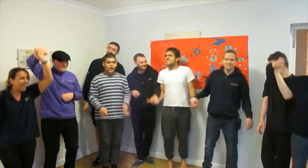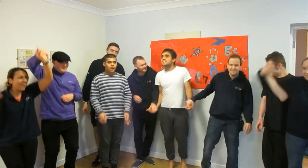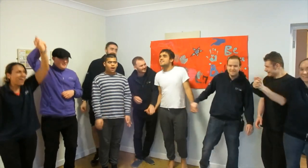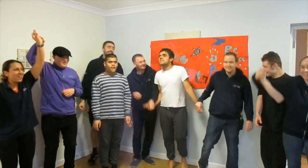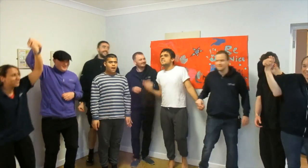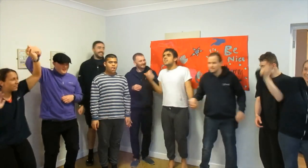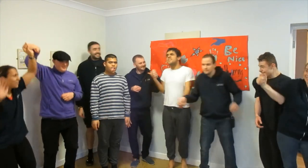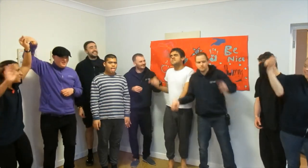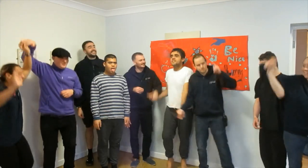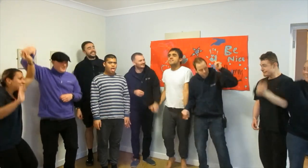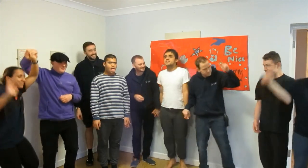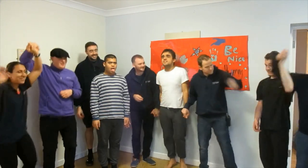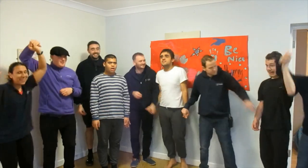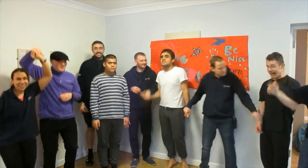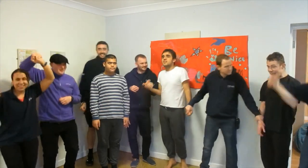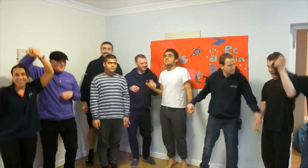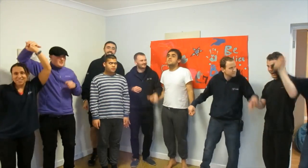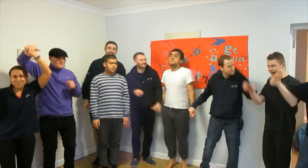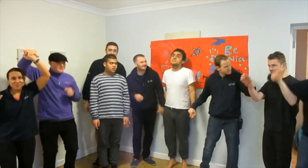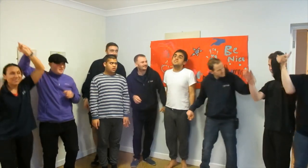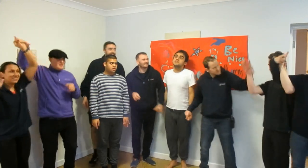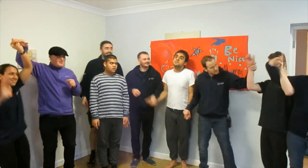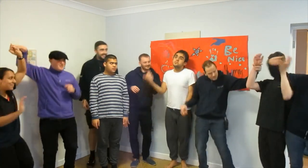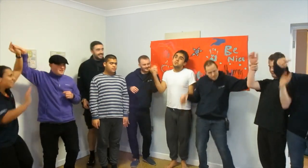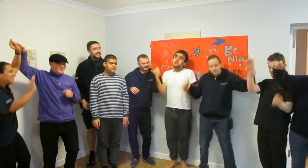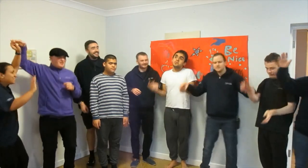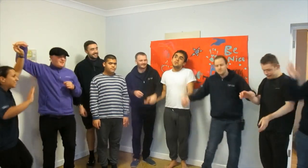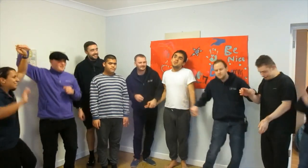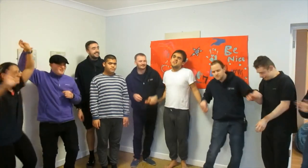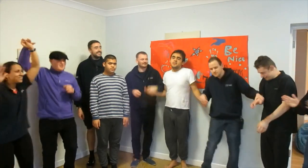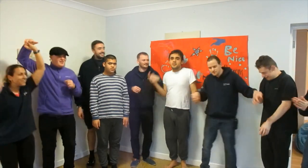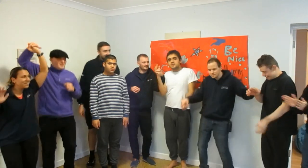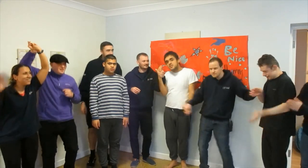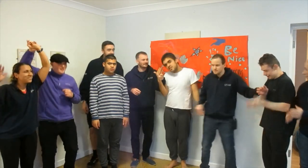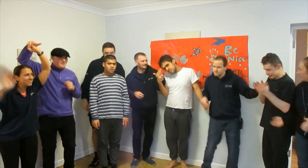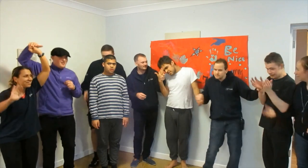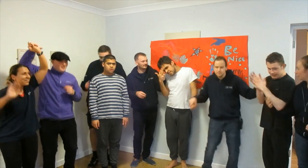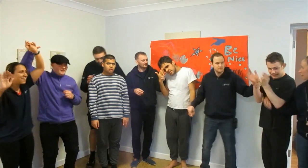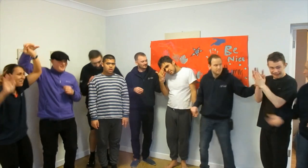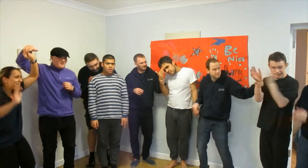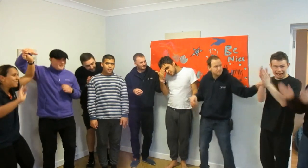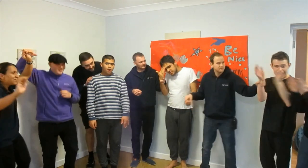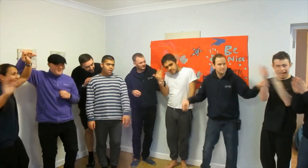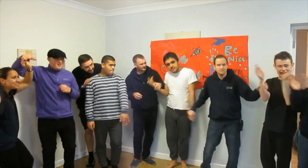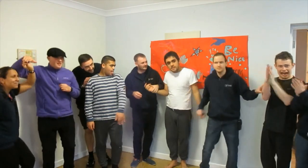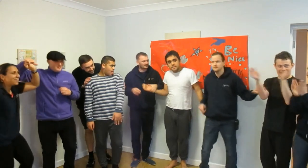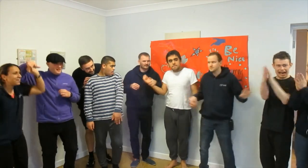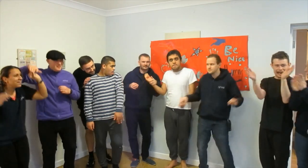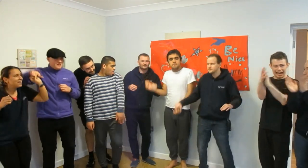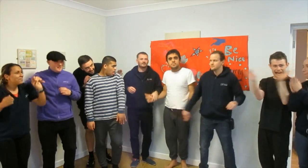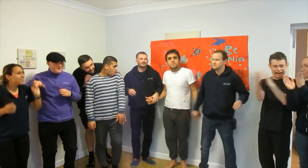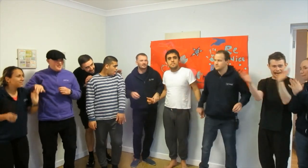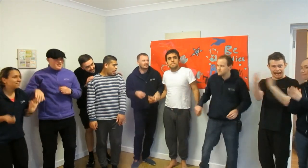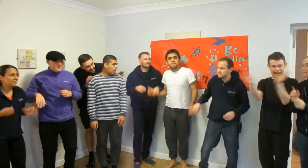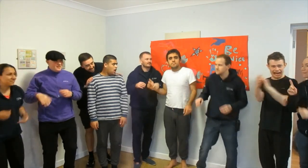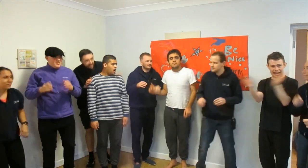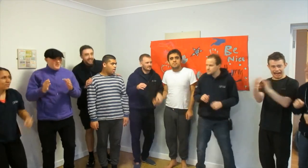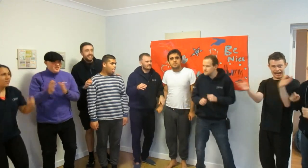and show you care Shine your light, share your love everywhere stop